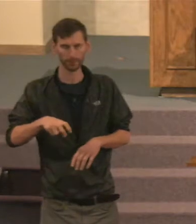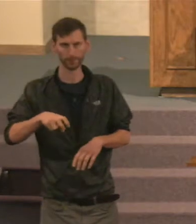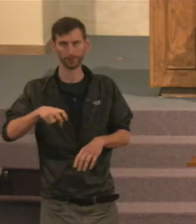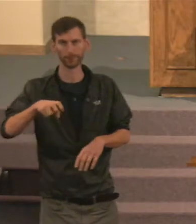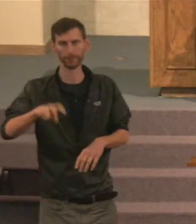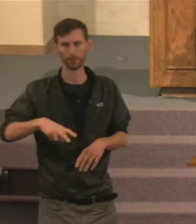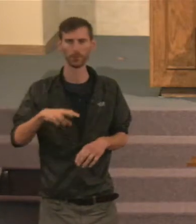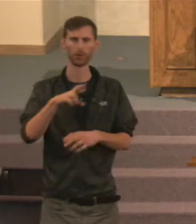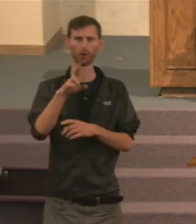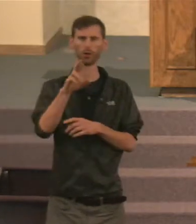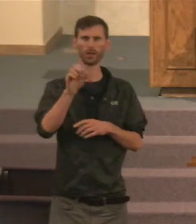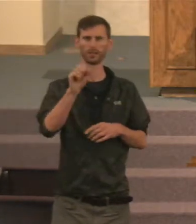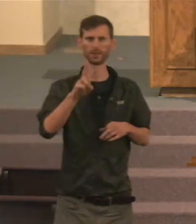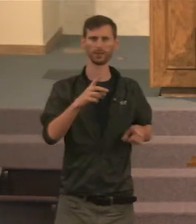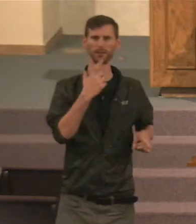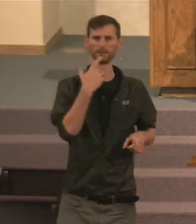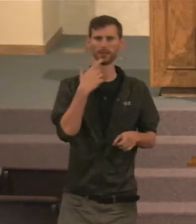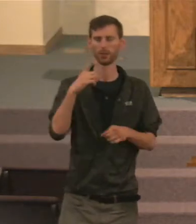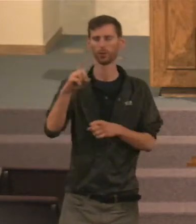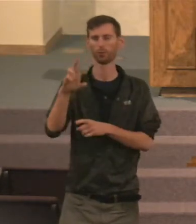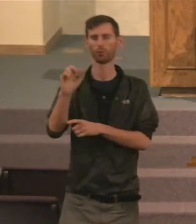grasshopper drags itself along.